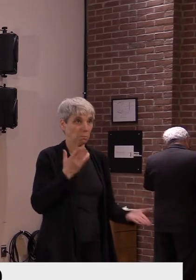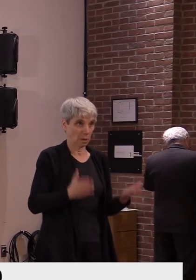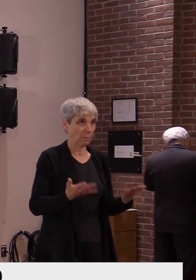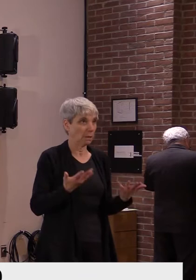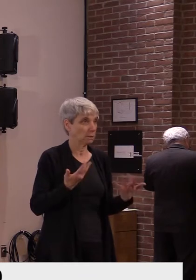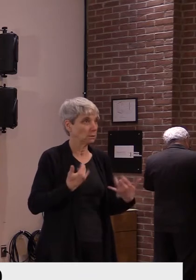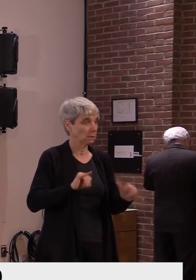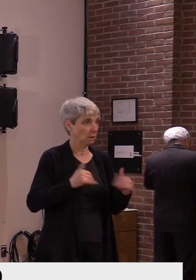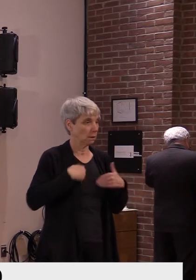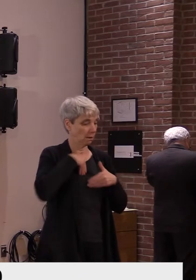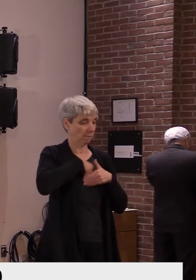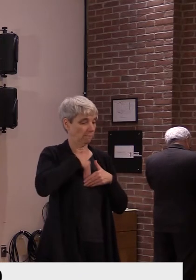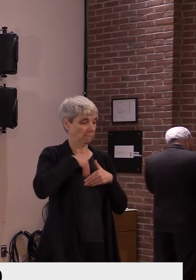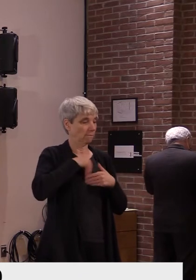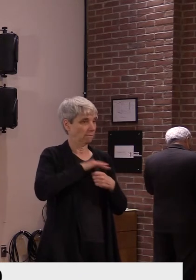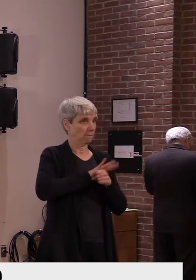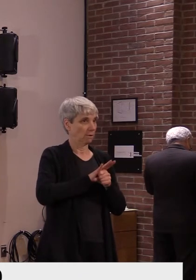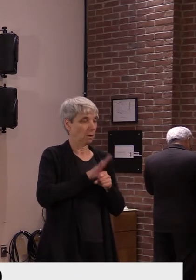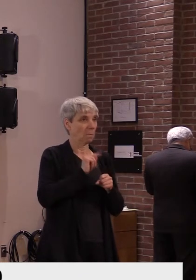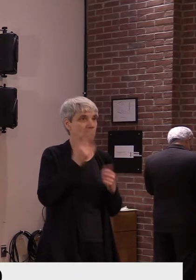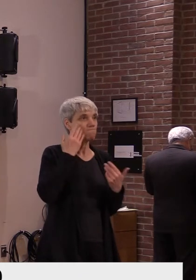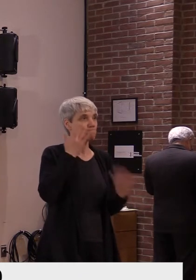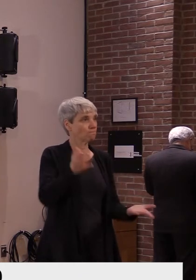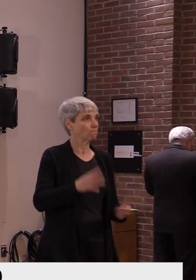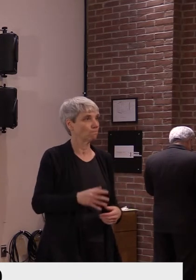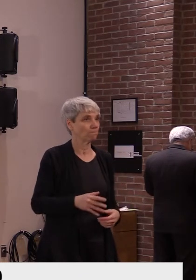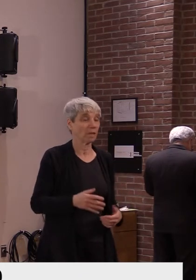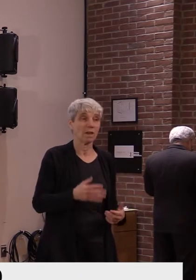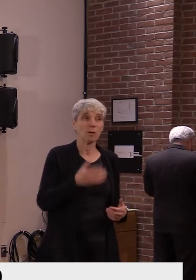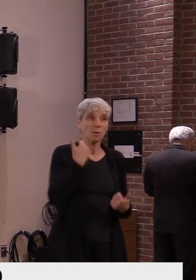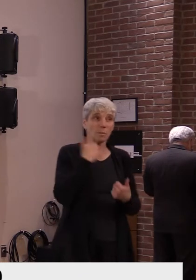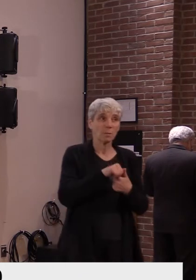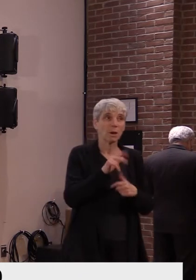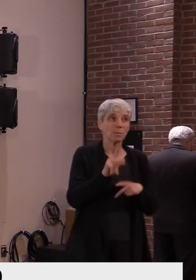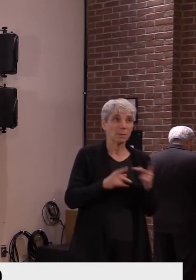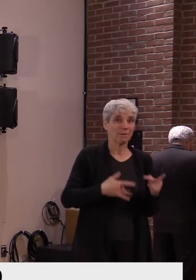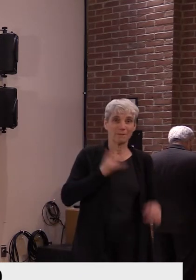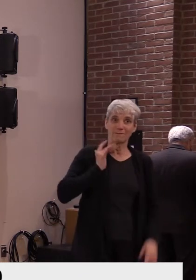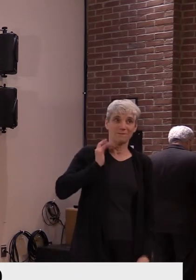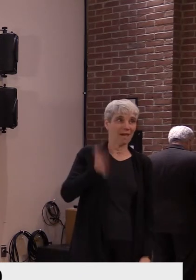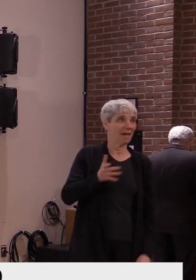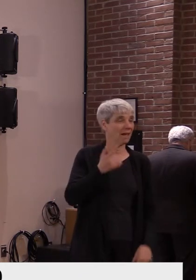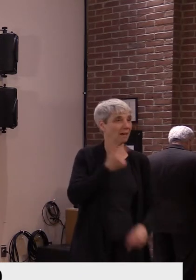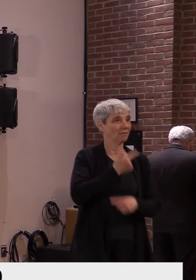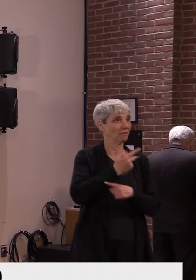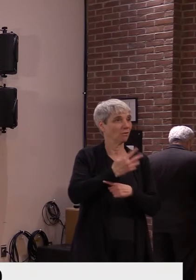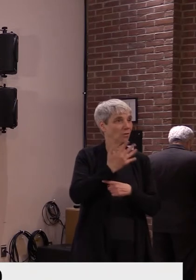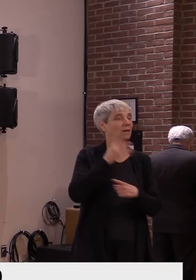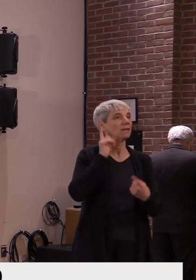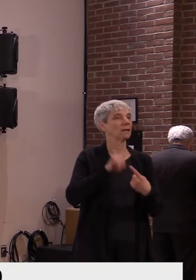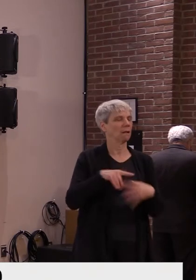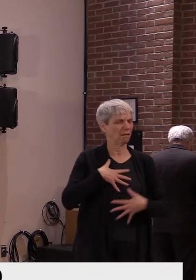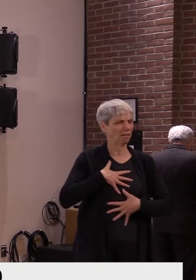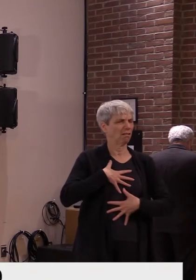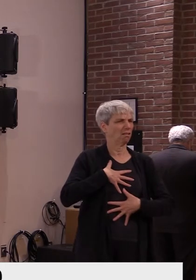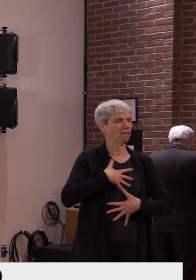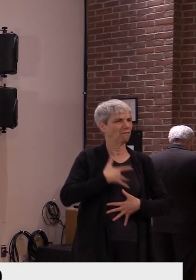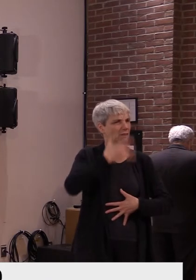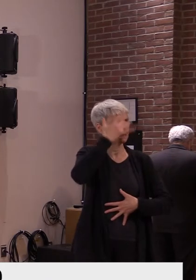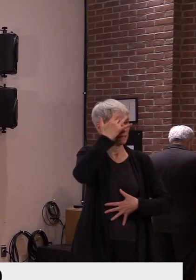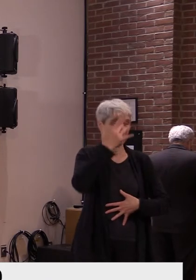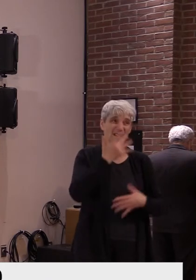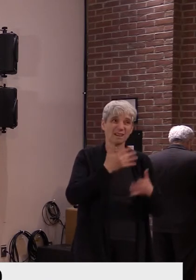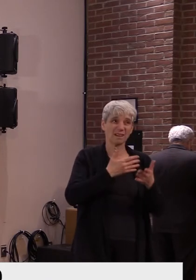-symptomatic phase during that 48 hours when you can transmit virus. And indeed, I think that some of the, um,